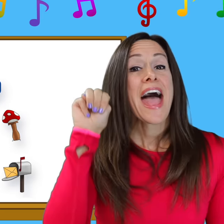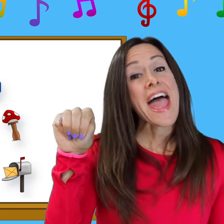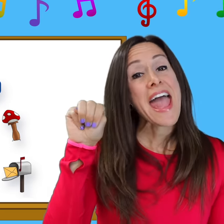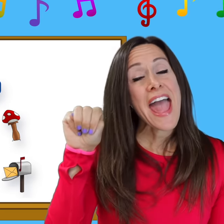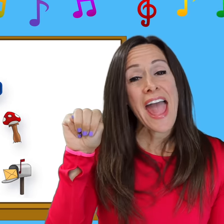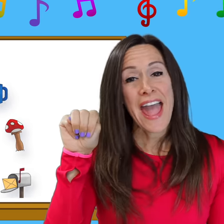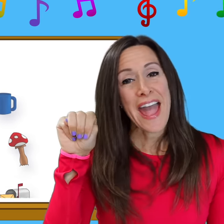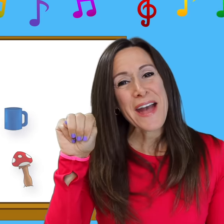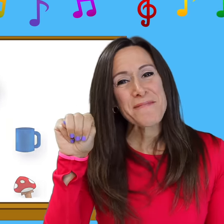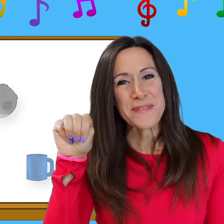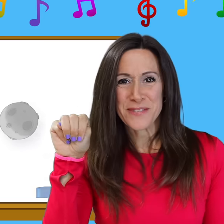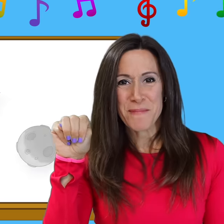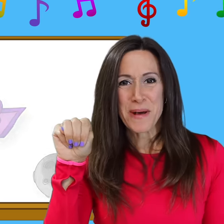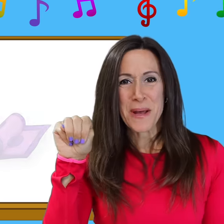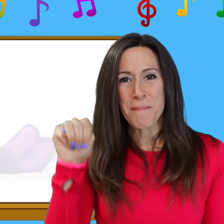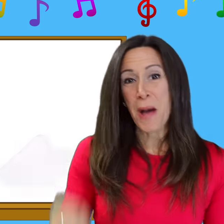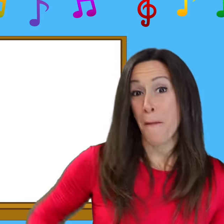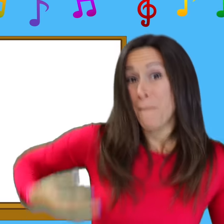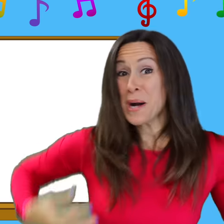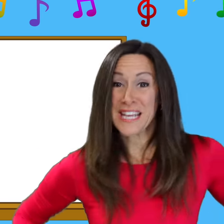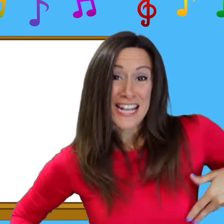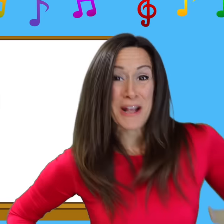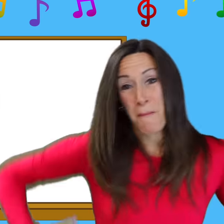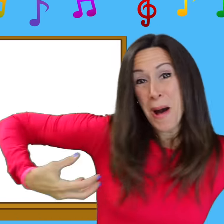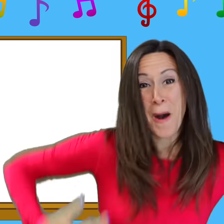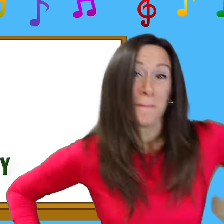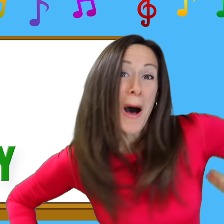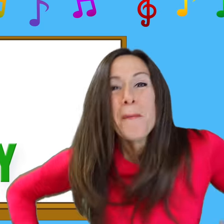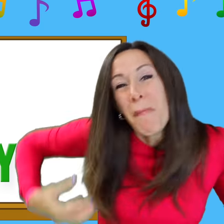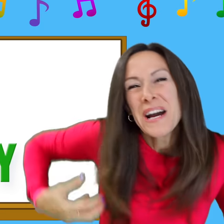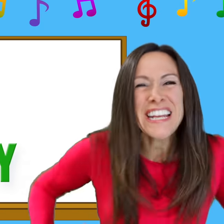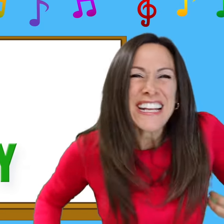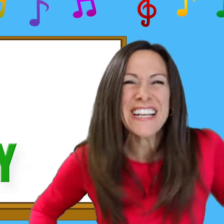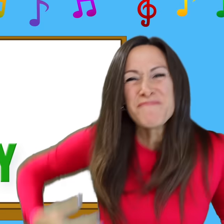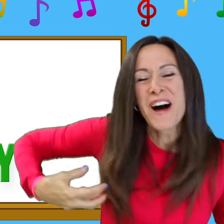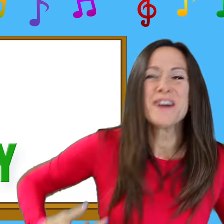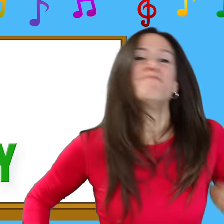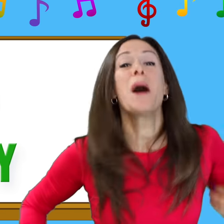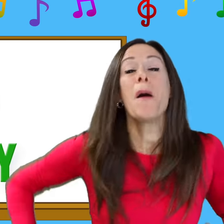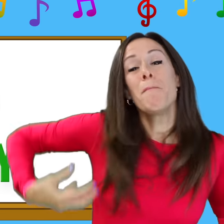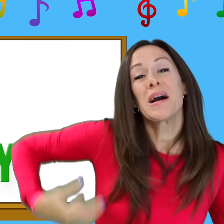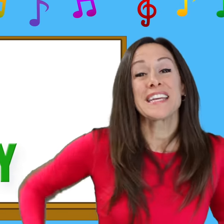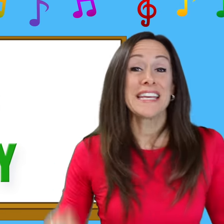M is for m-m-monkey, m-m-monkey, m-m-monkey